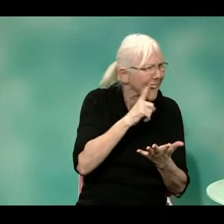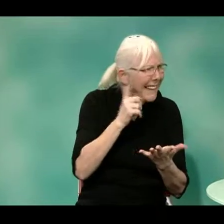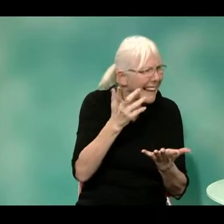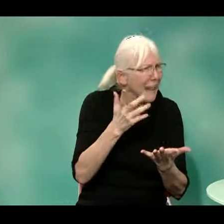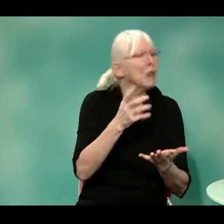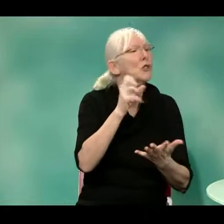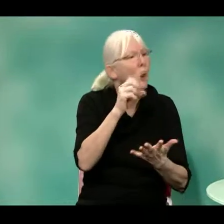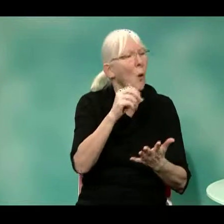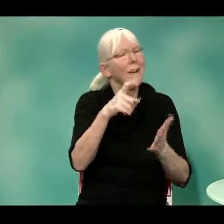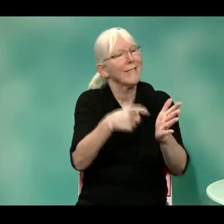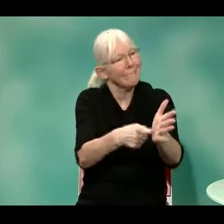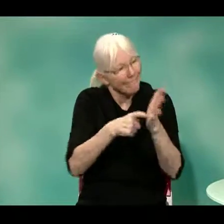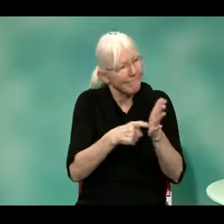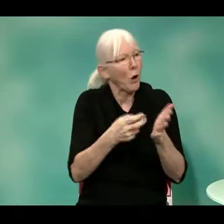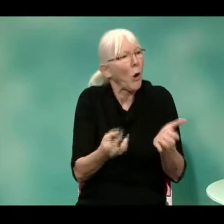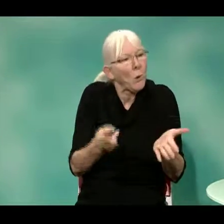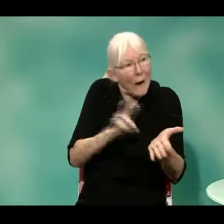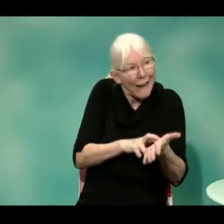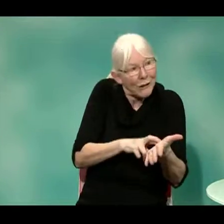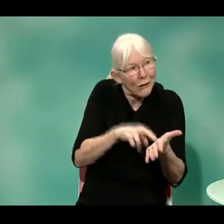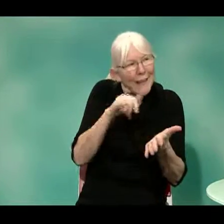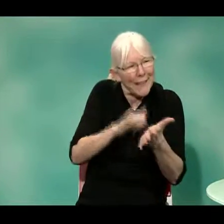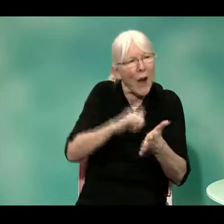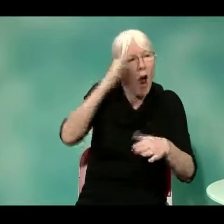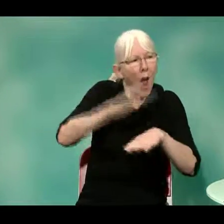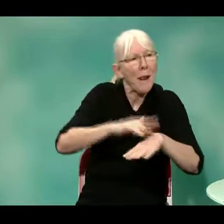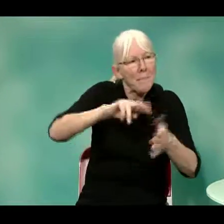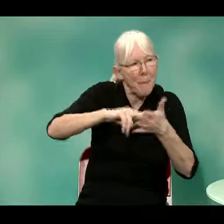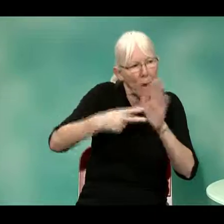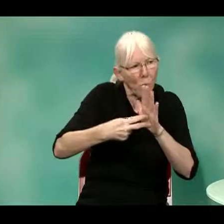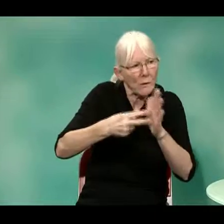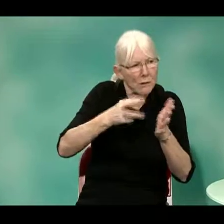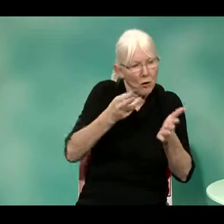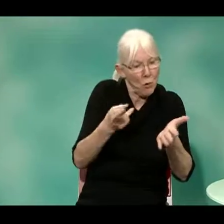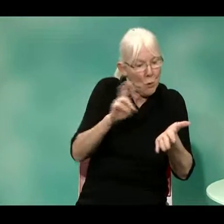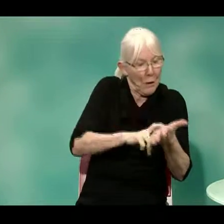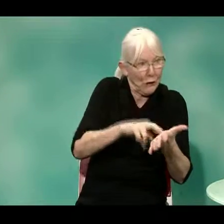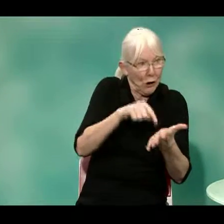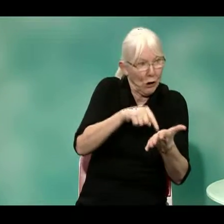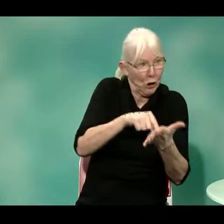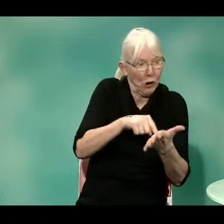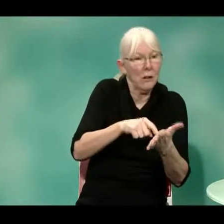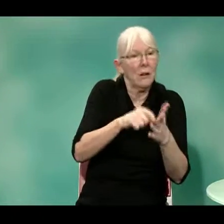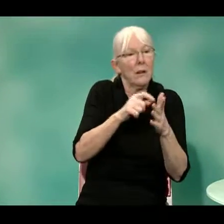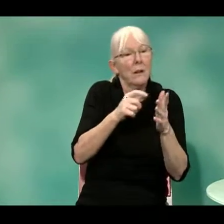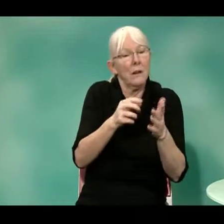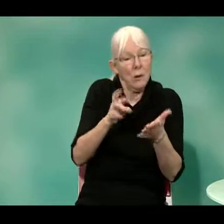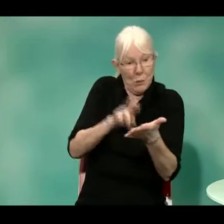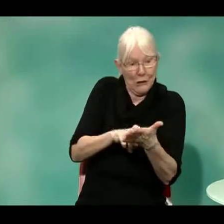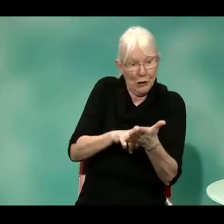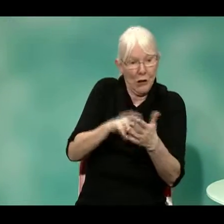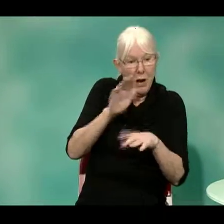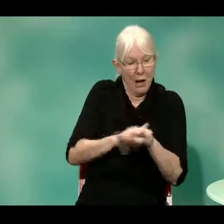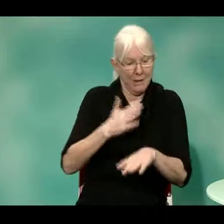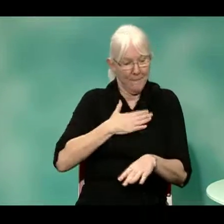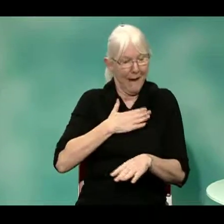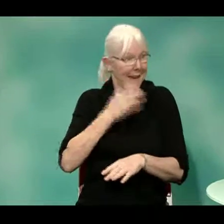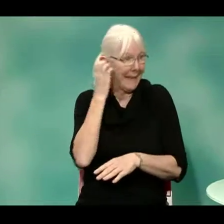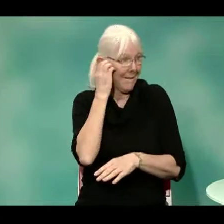And the operators there are, they don't know who is calling necessarily. So it's important that the